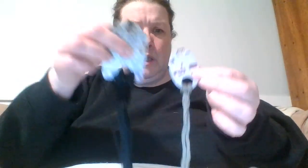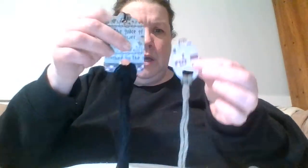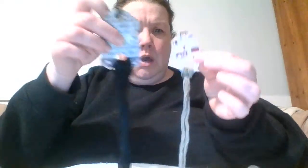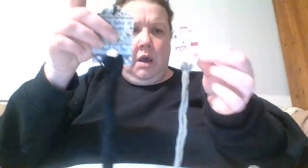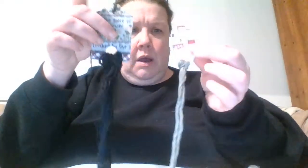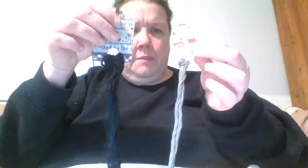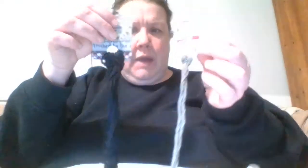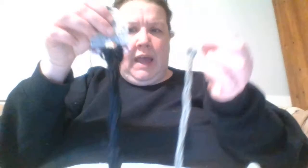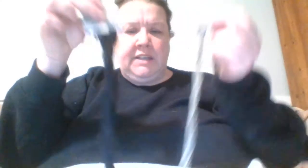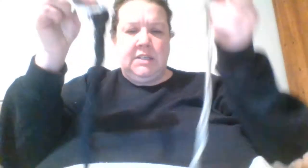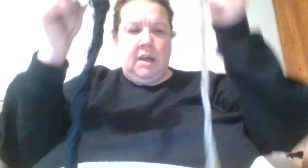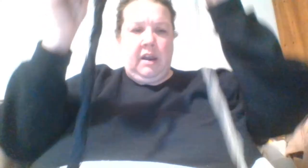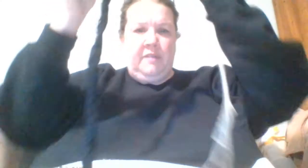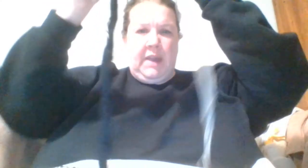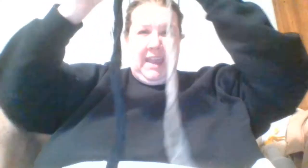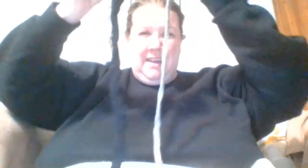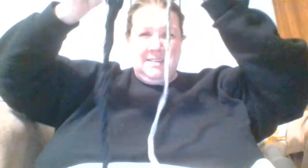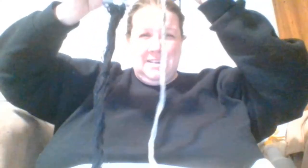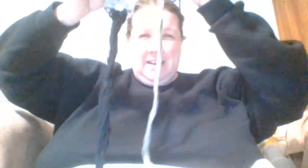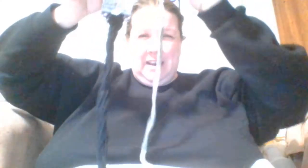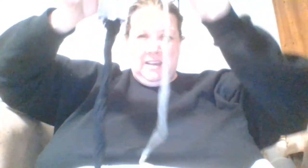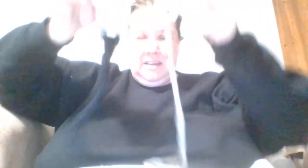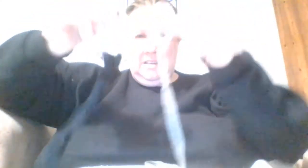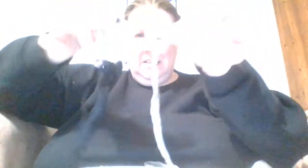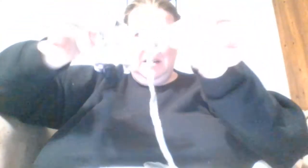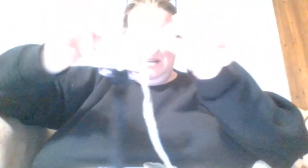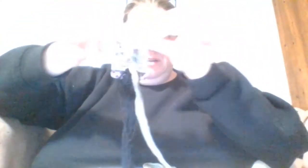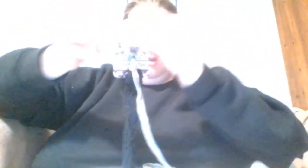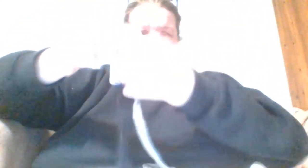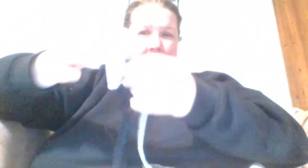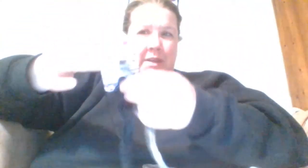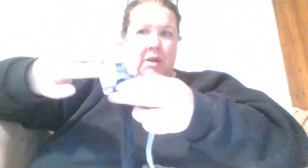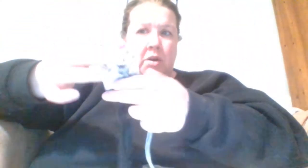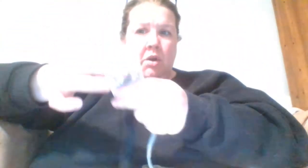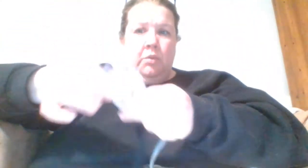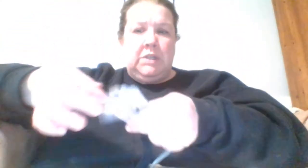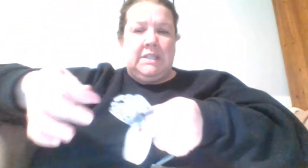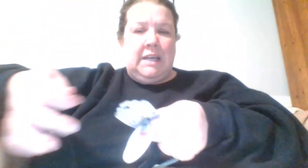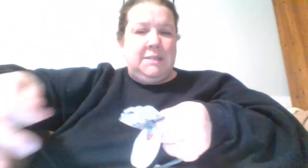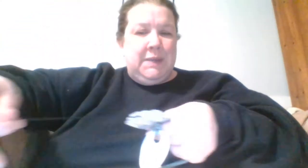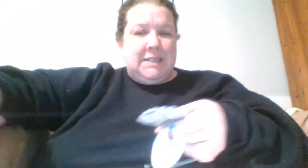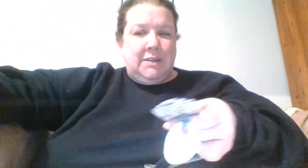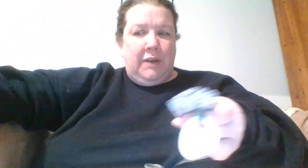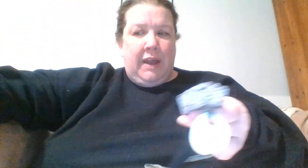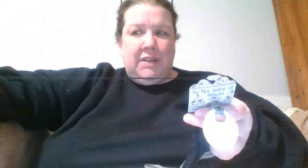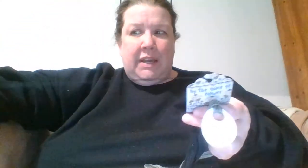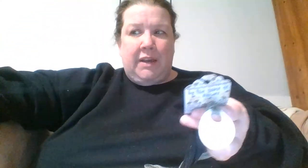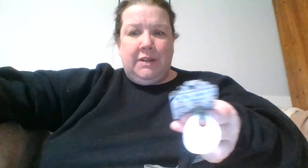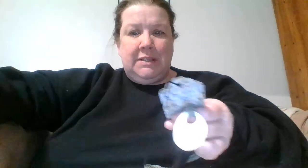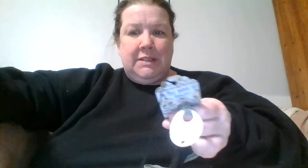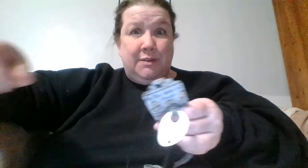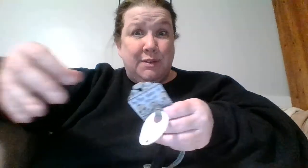um I just cut off my hanks and I move them in there which is nice because I don't have to carry scissors